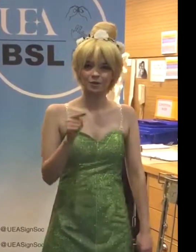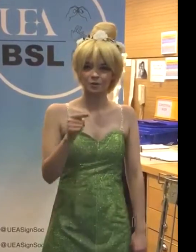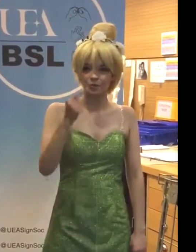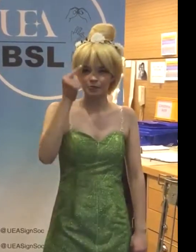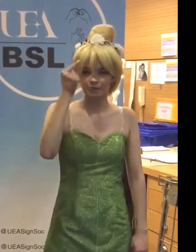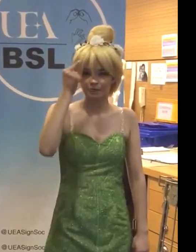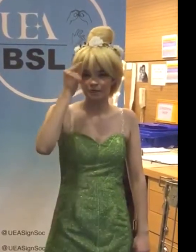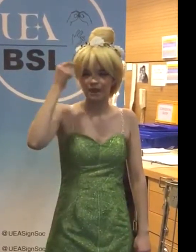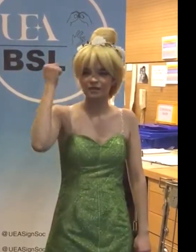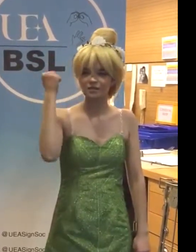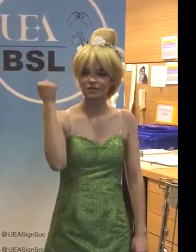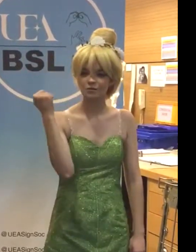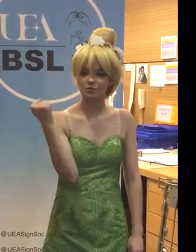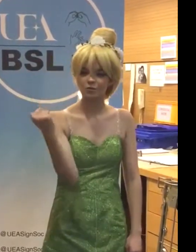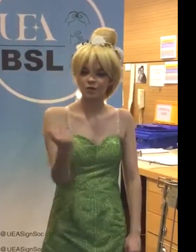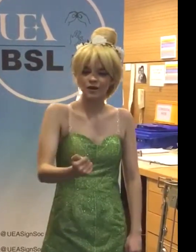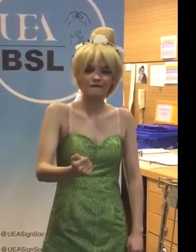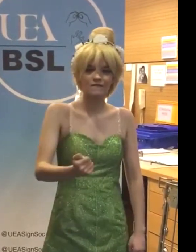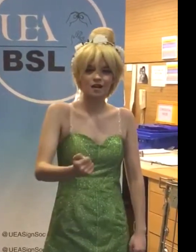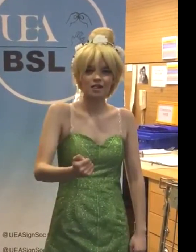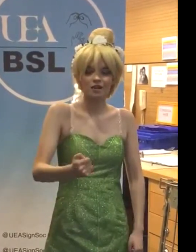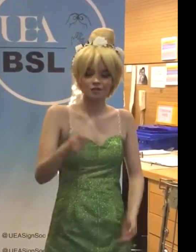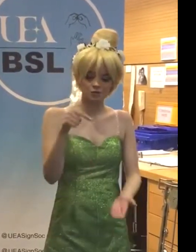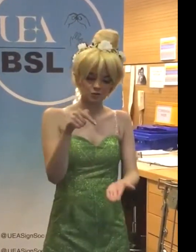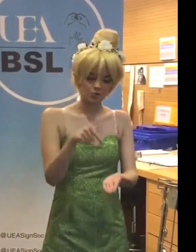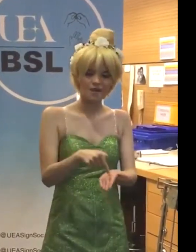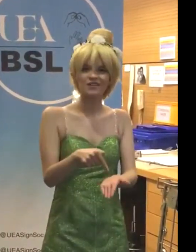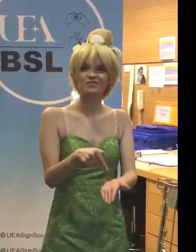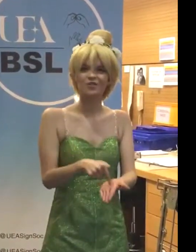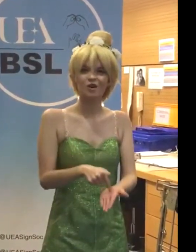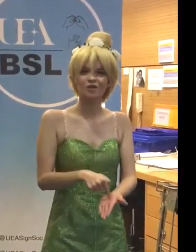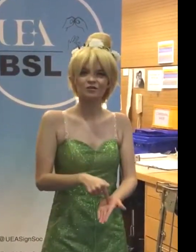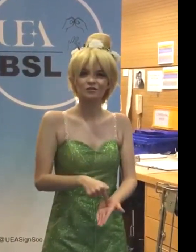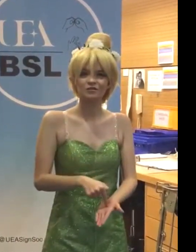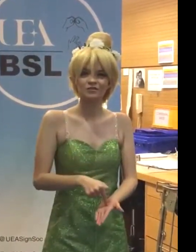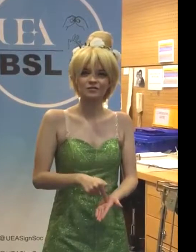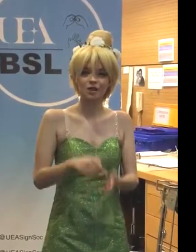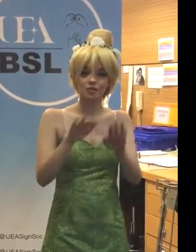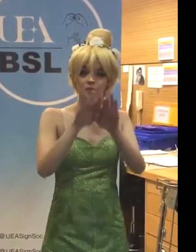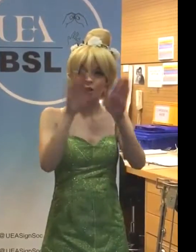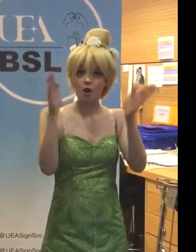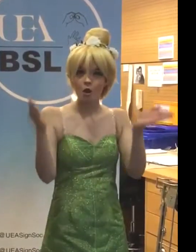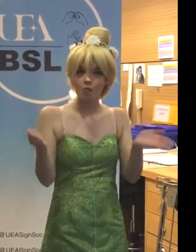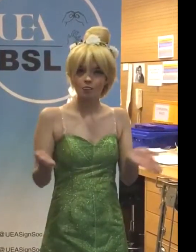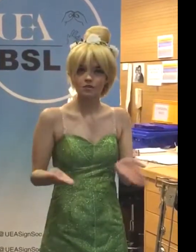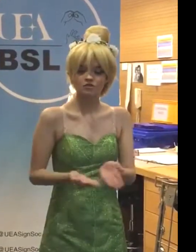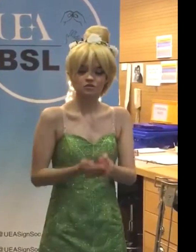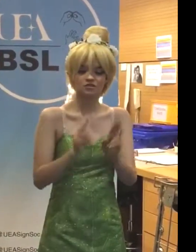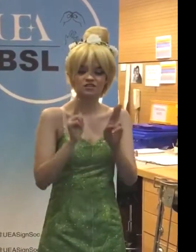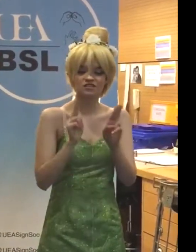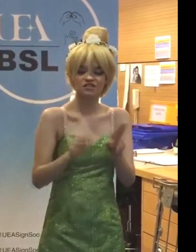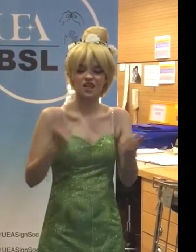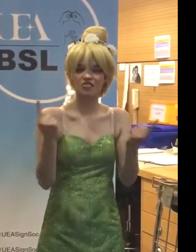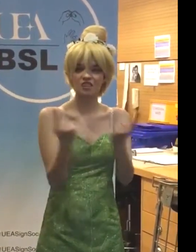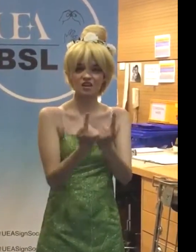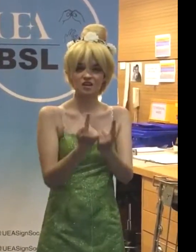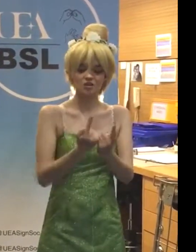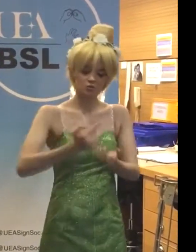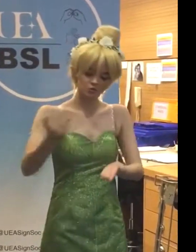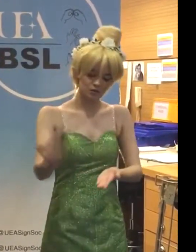You think you own whatever land you land on, the earth is just a dead thing you